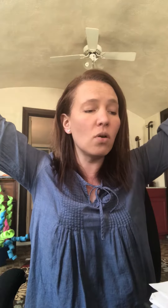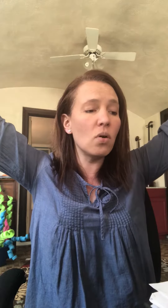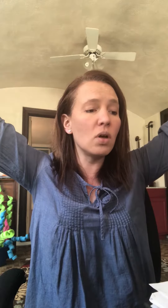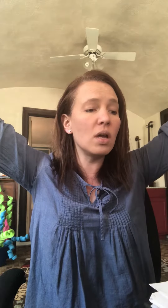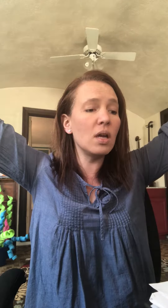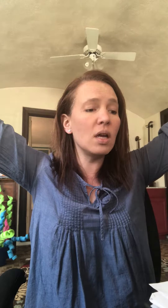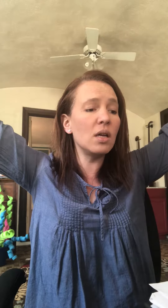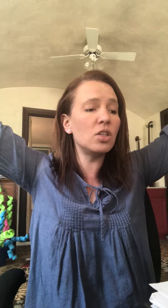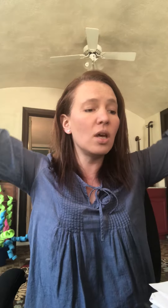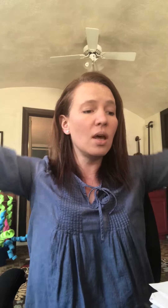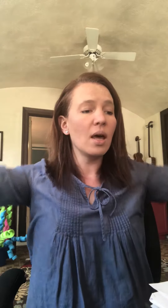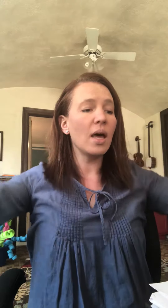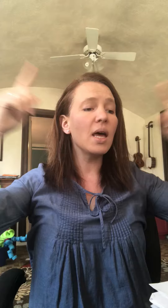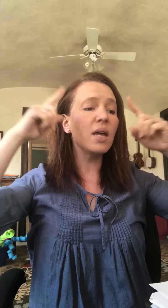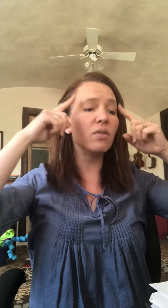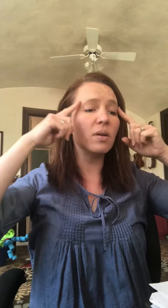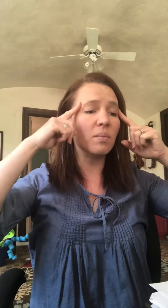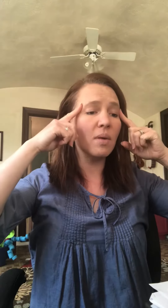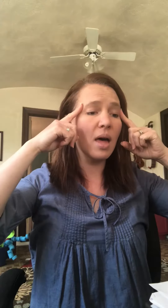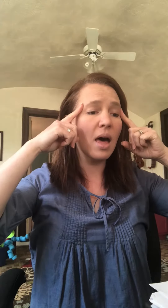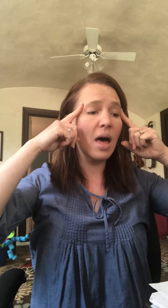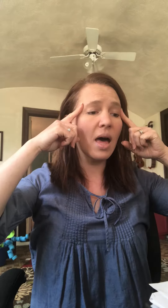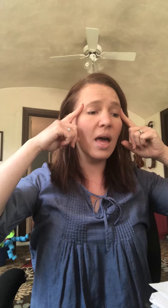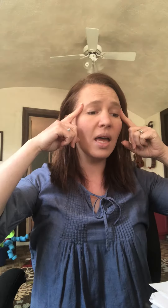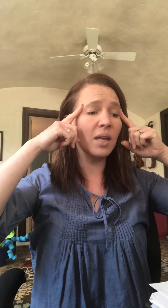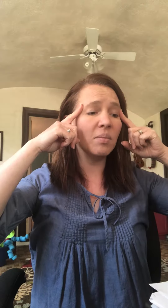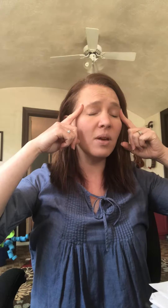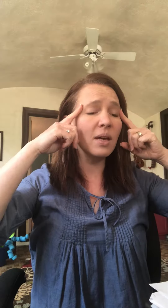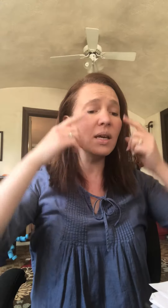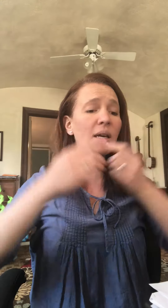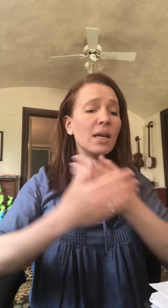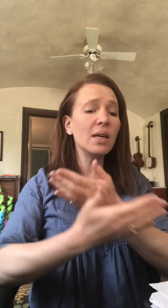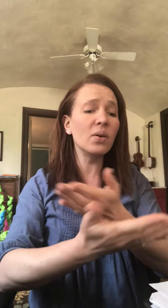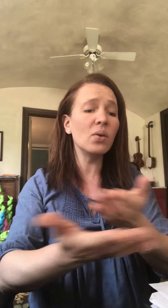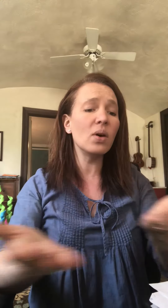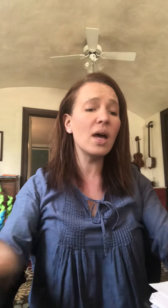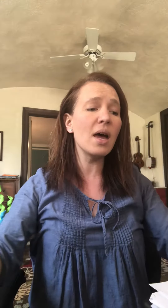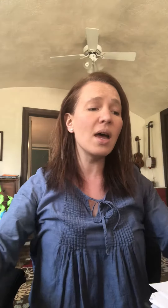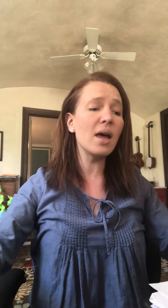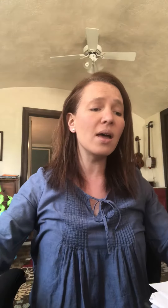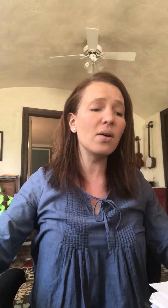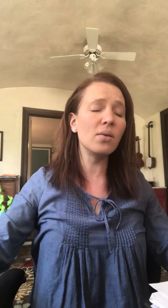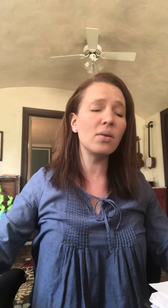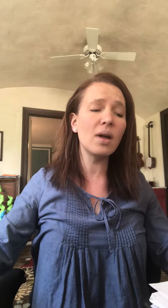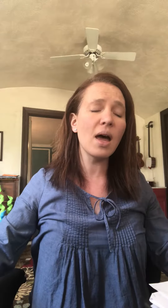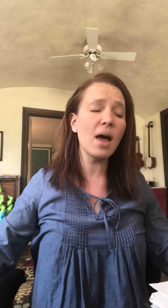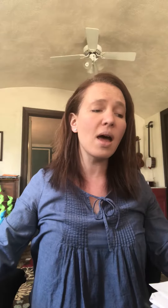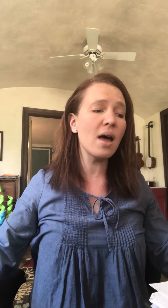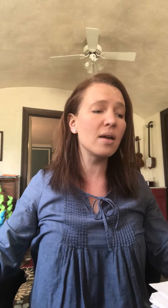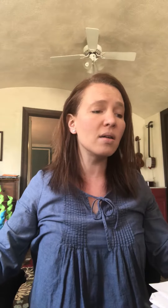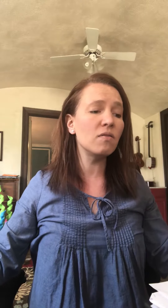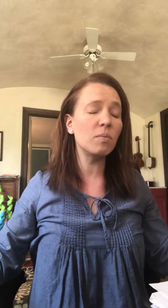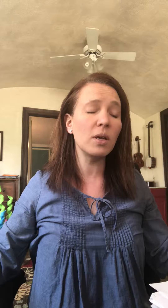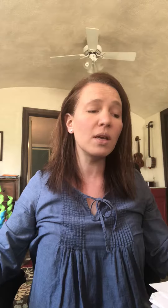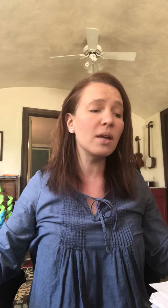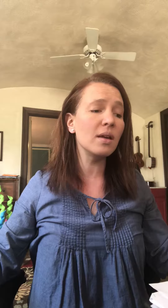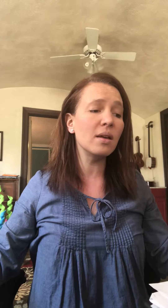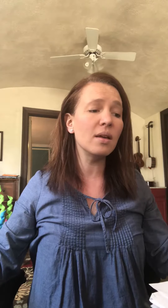voyage And remind me where I've been